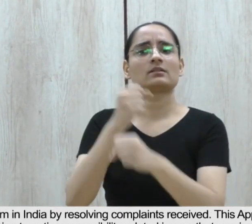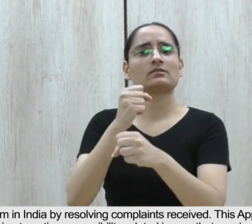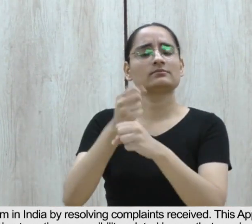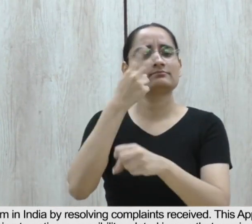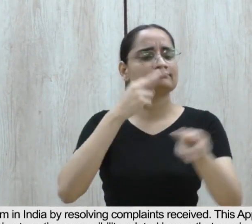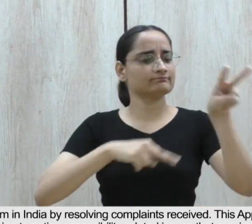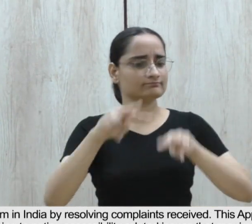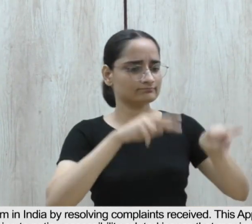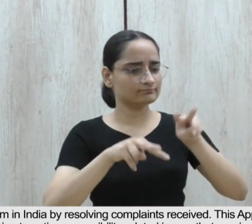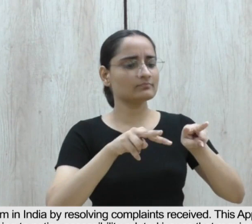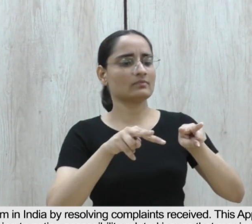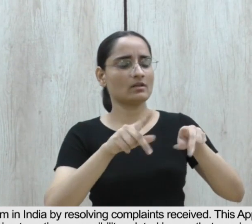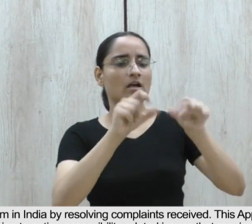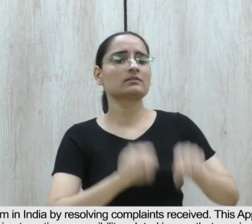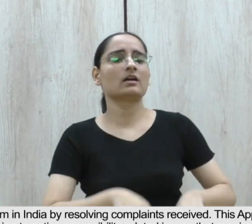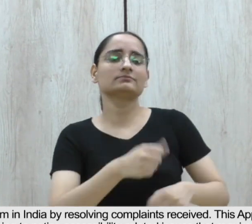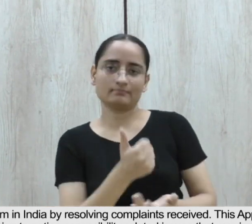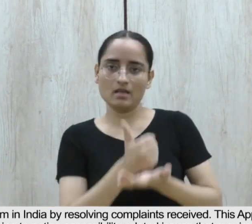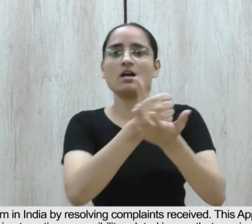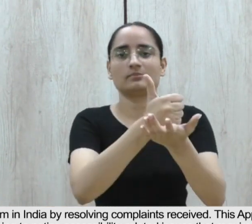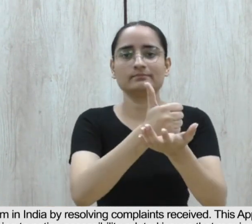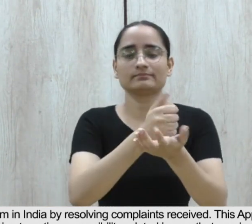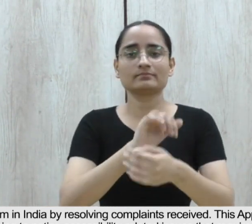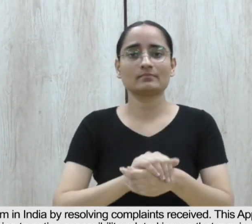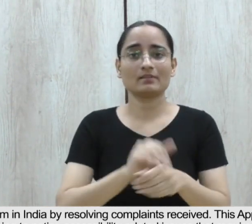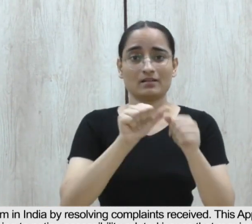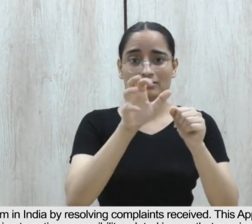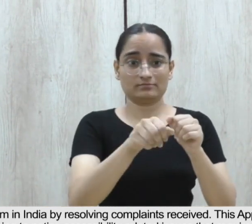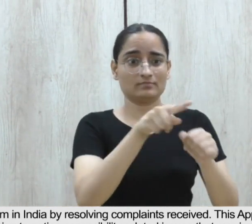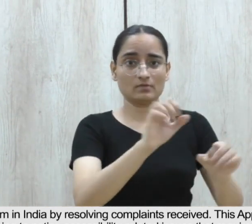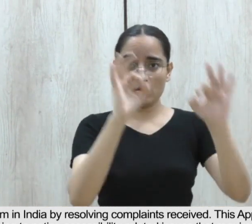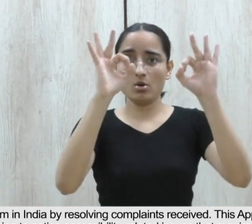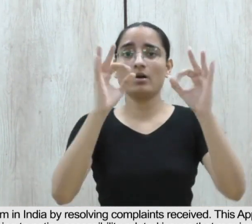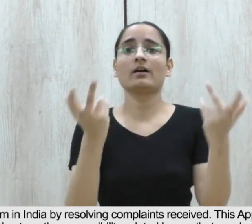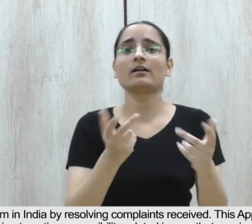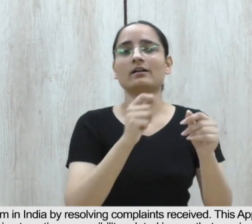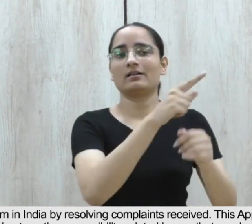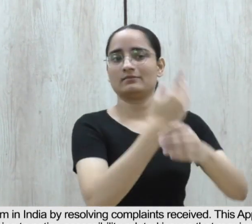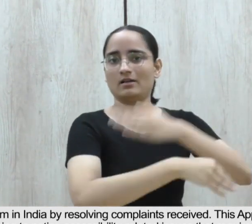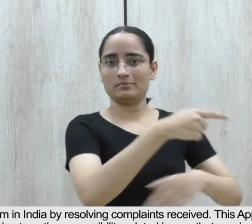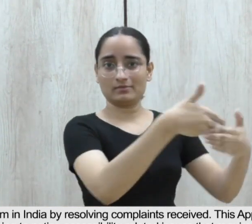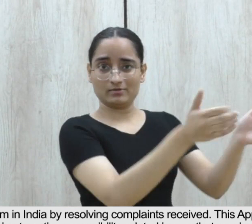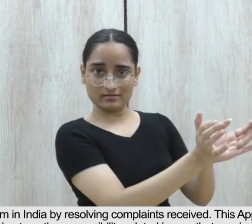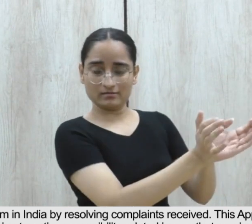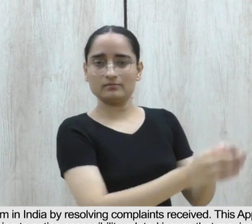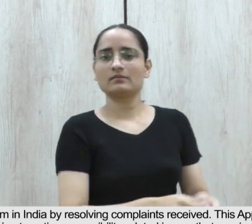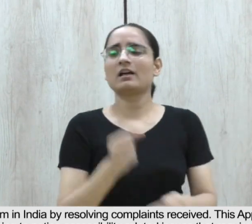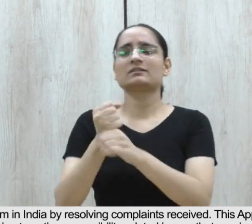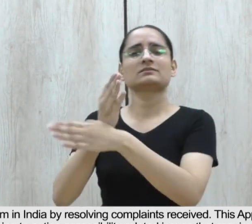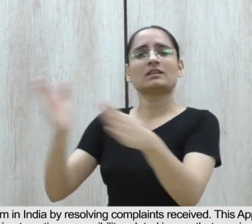ecosystem in India by resolving complaints received. 16 app would enable the